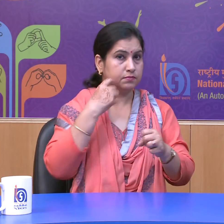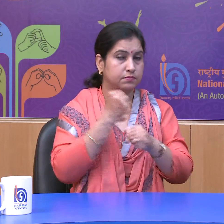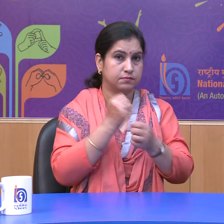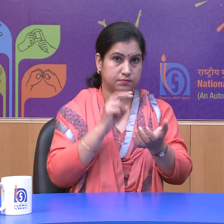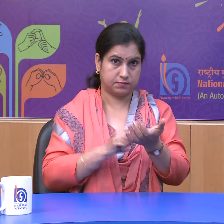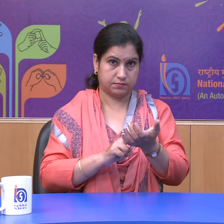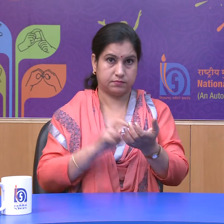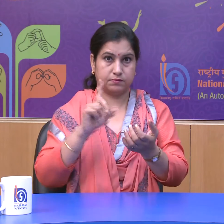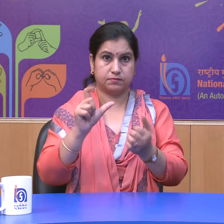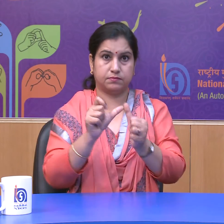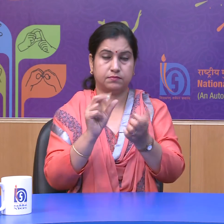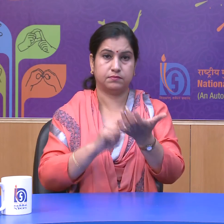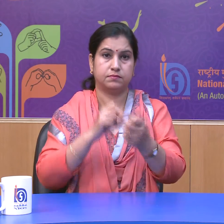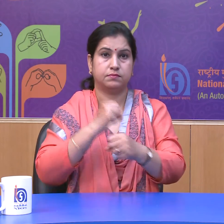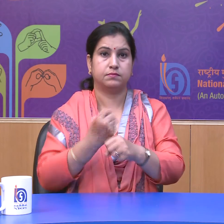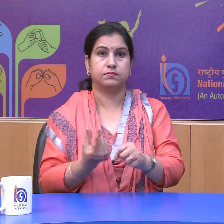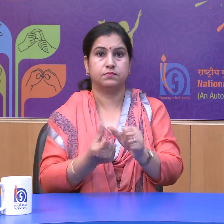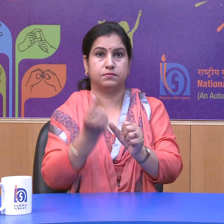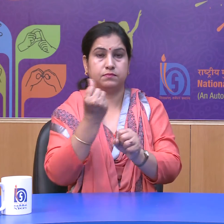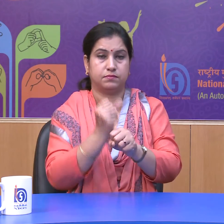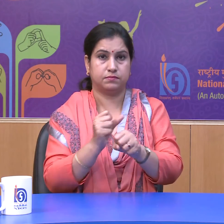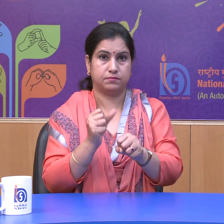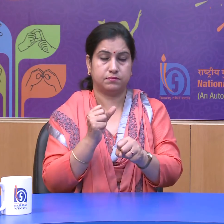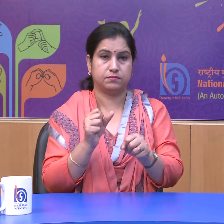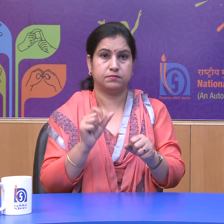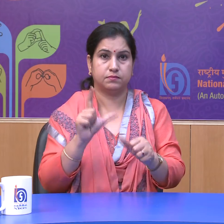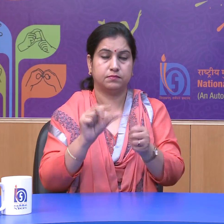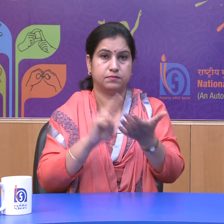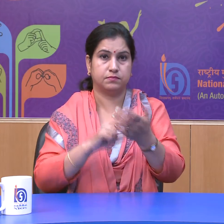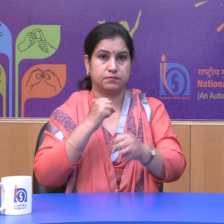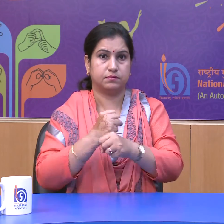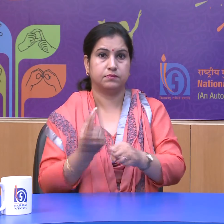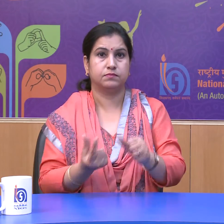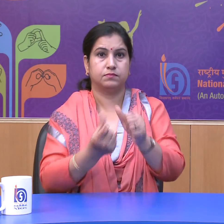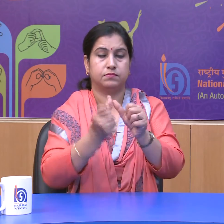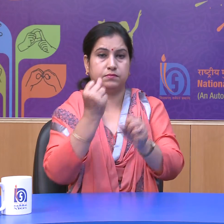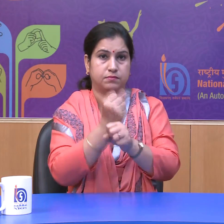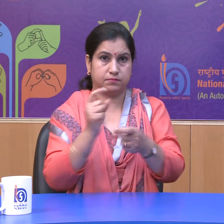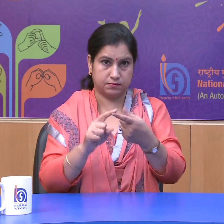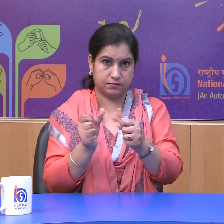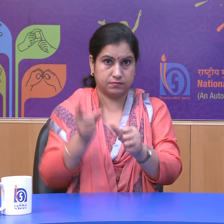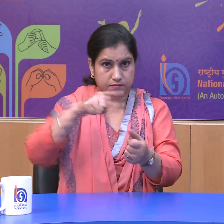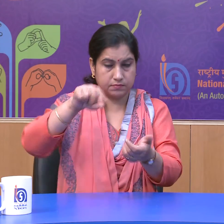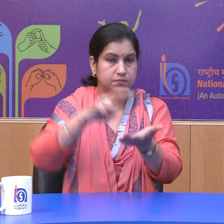language at nios.ac.in. For more information,